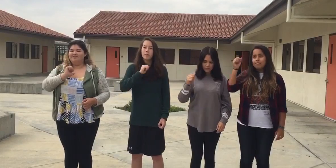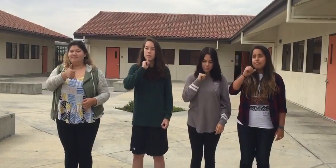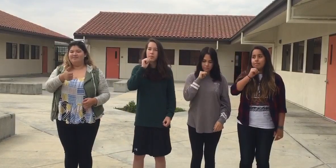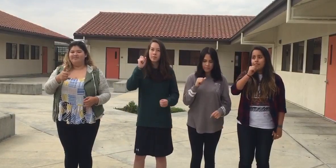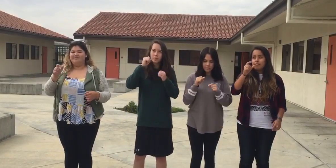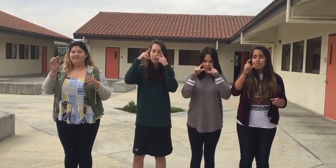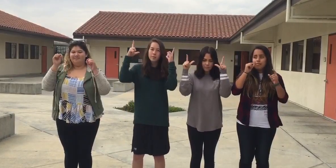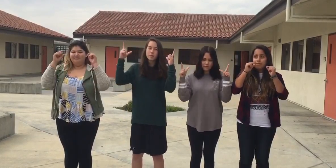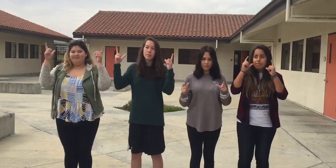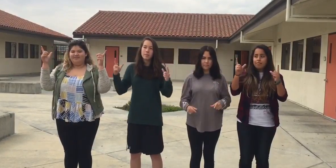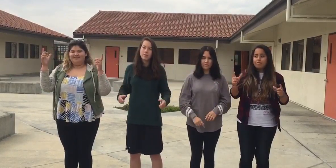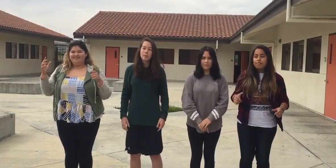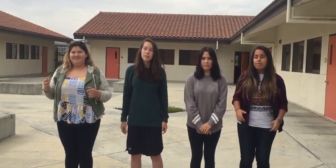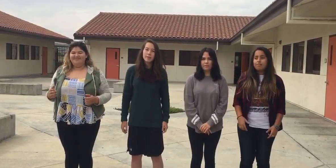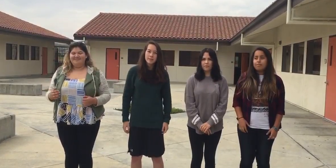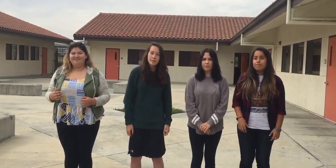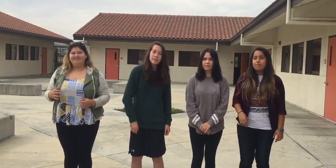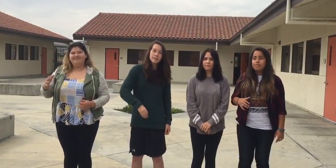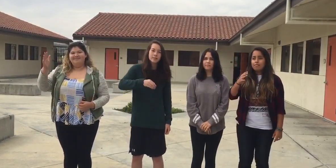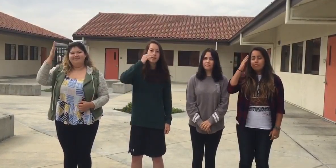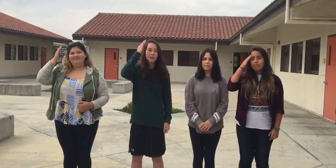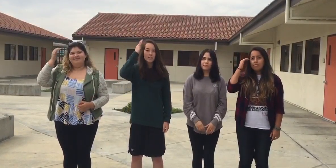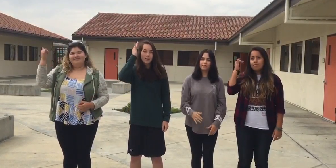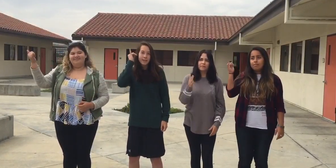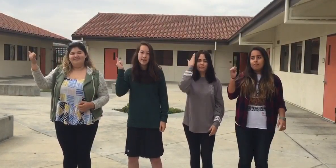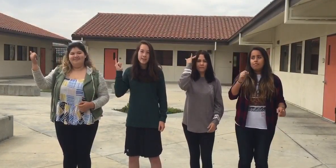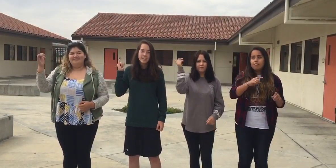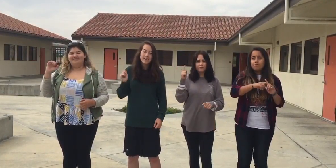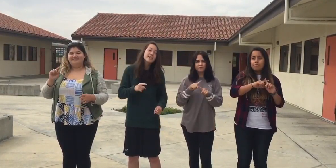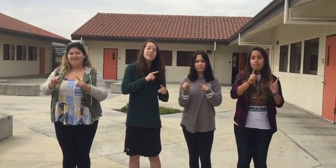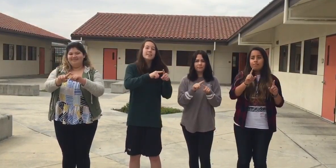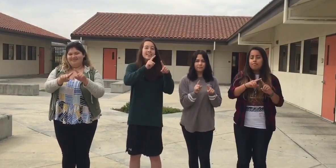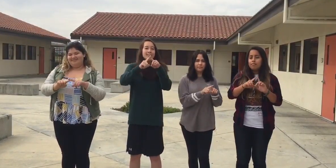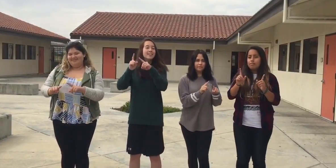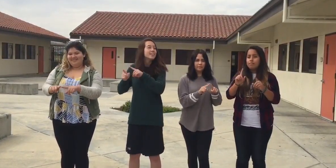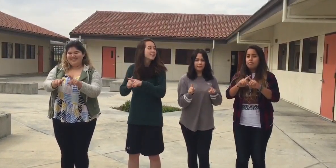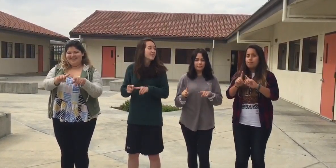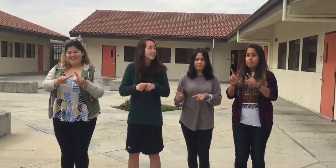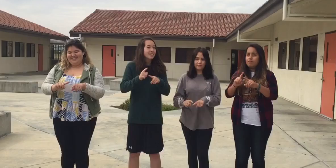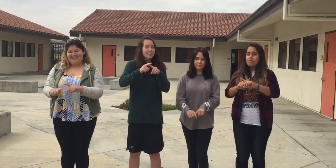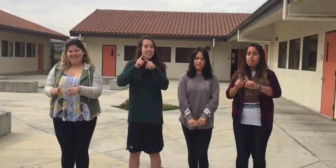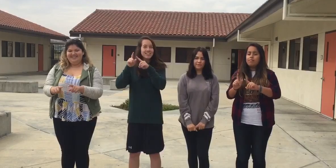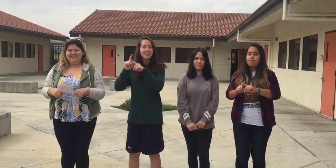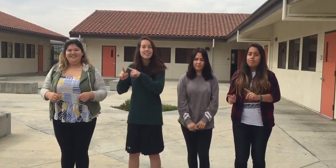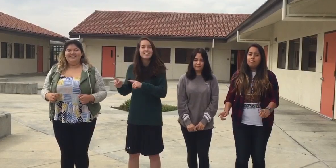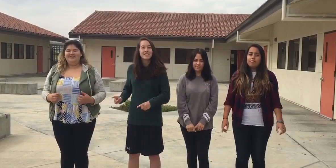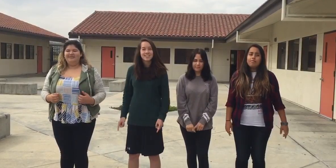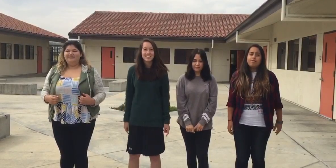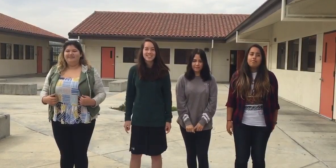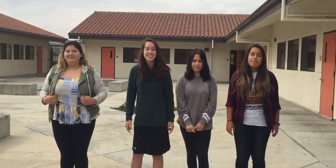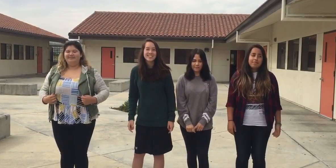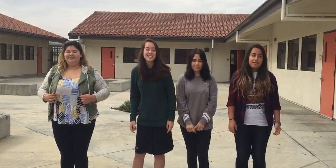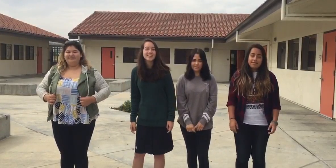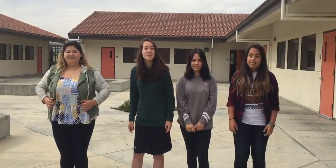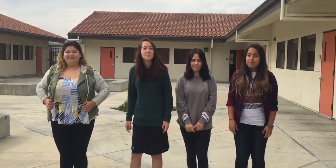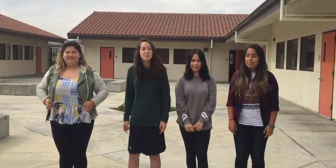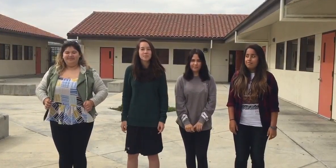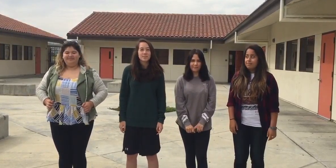slowly It's hard to say that I'd rather stay awake When I'm asleep